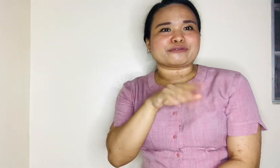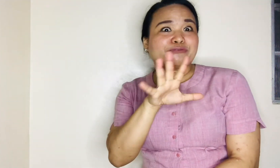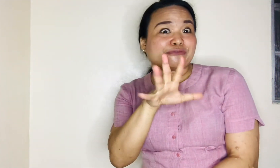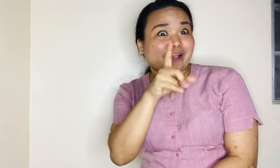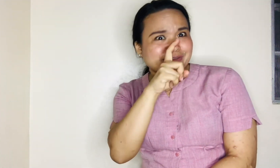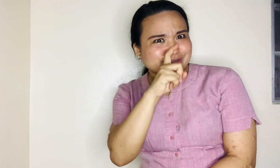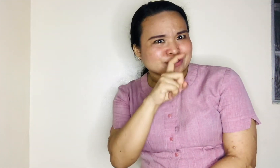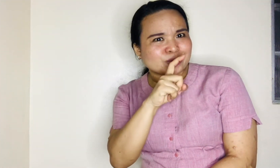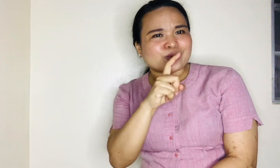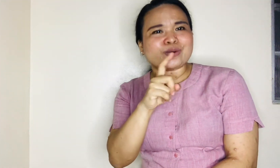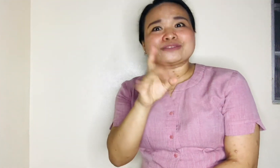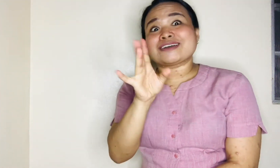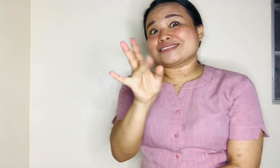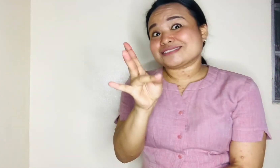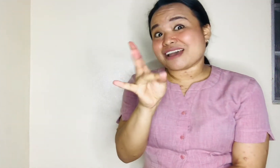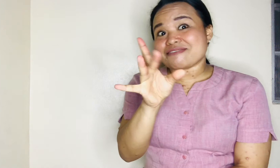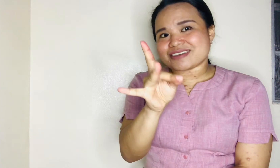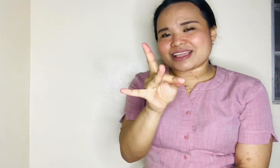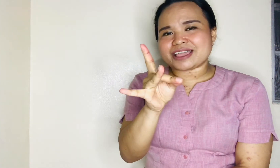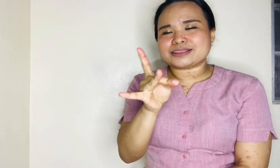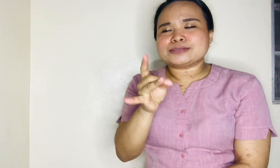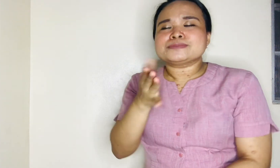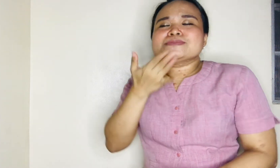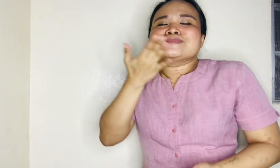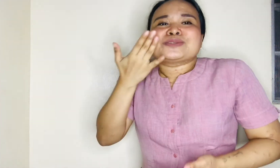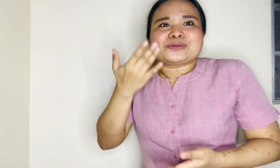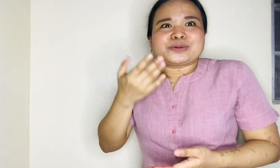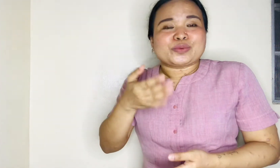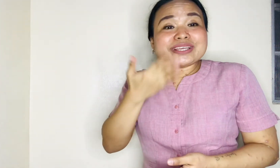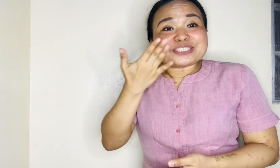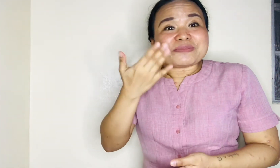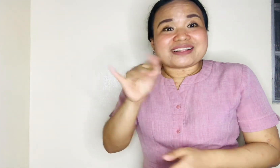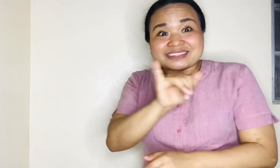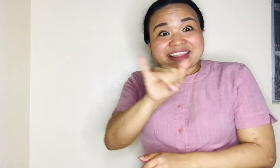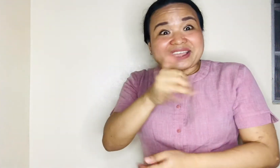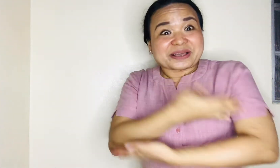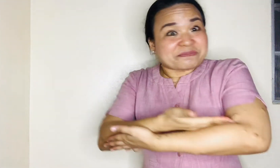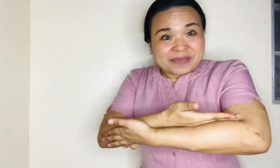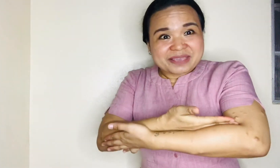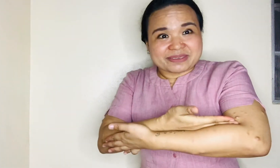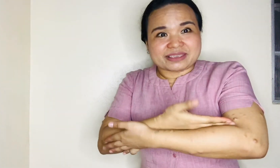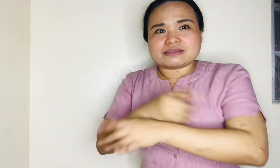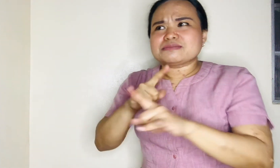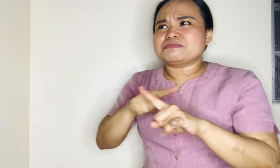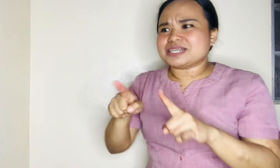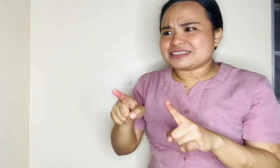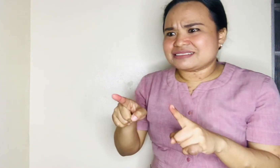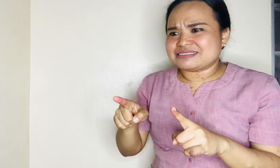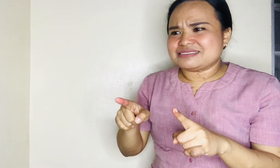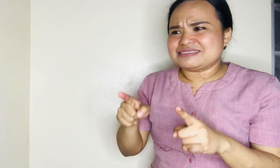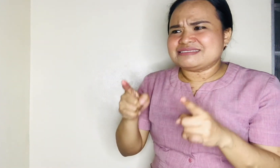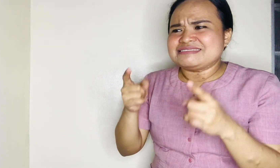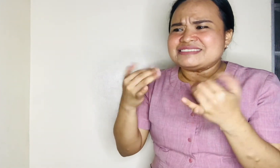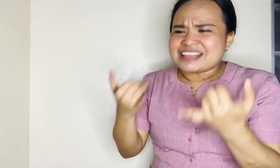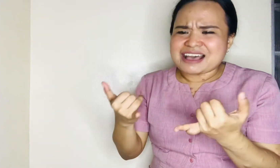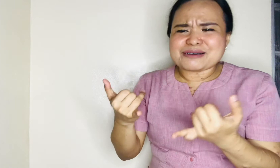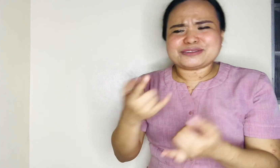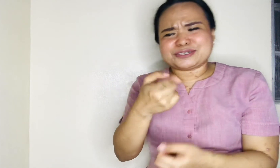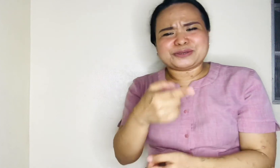loving. seven eight we smell like a baby but now that you